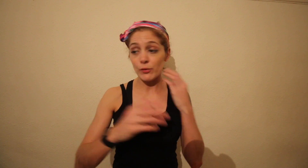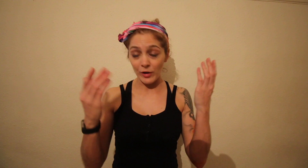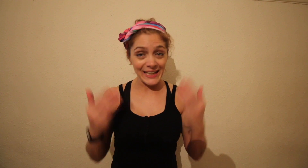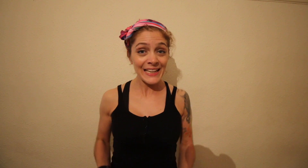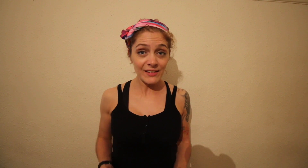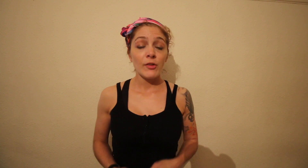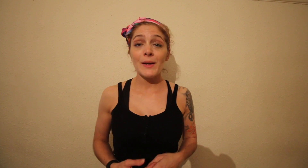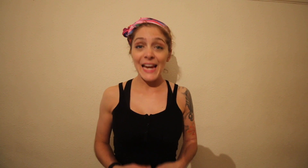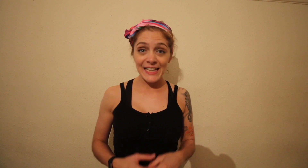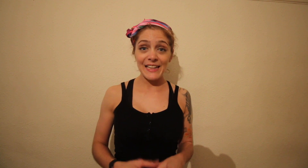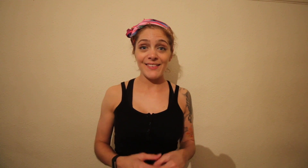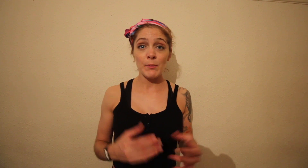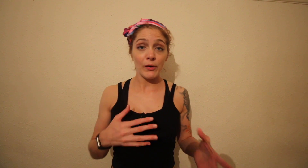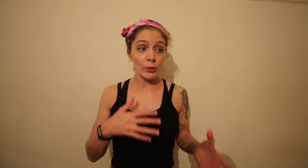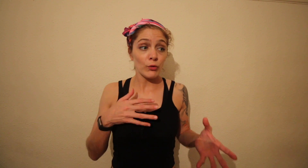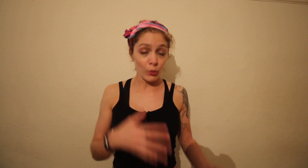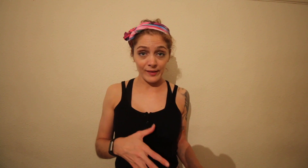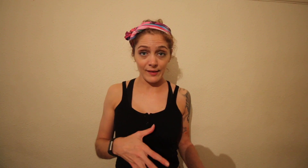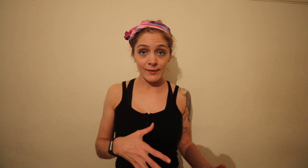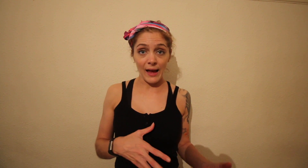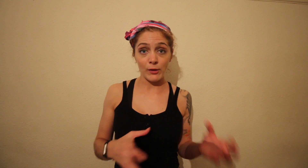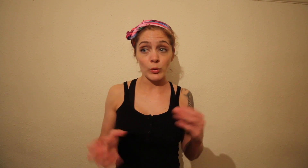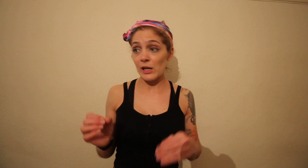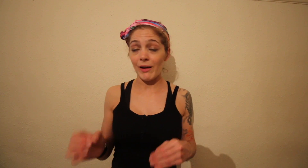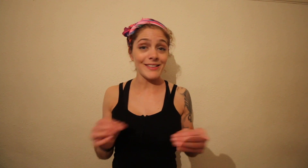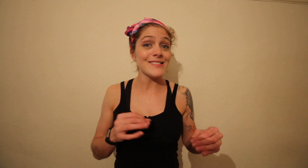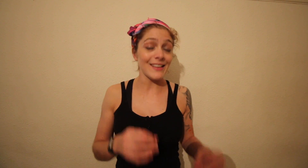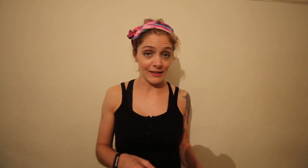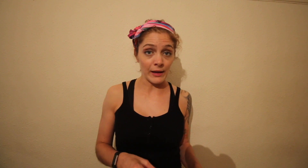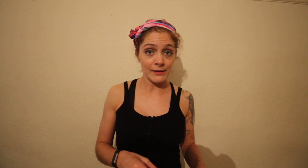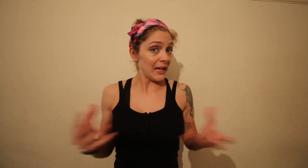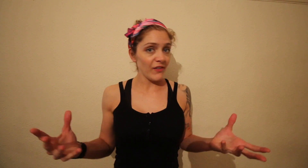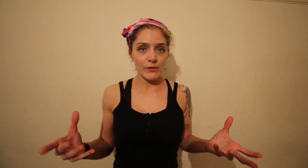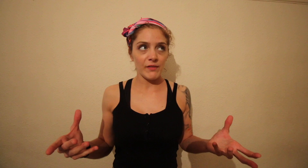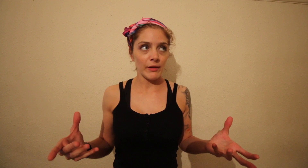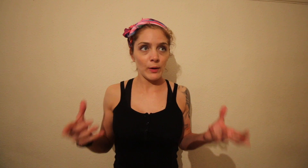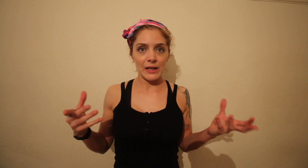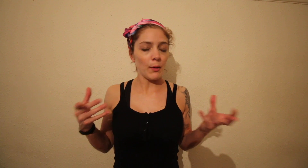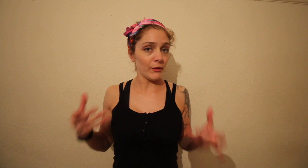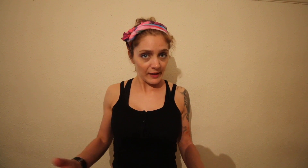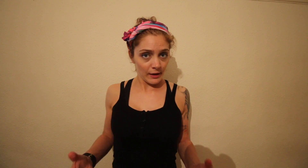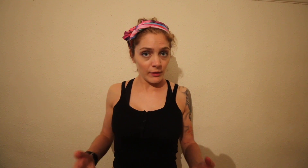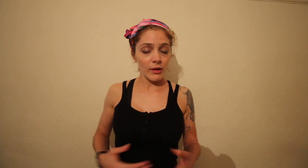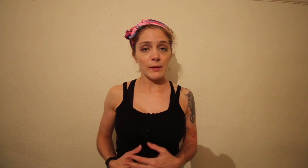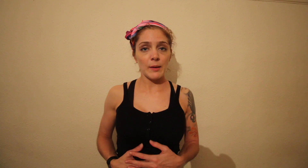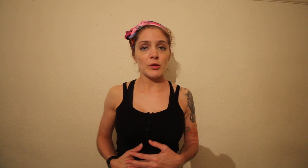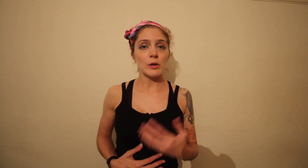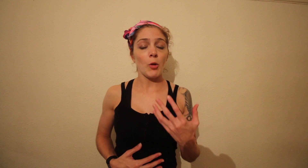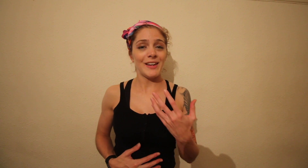of what I eat so again he could see my sort of choices and what I liked and disliked. He found out very quickly I was a vegan so he was able to accommodate